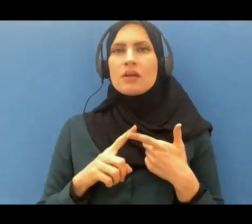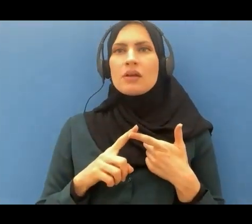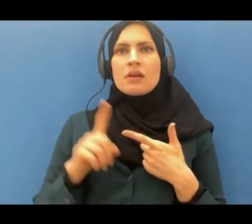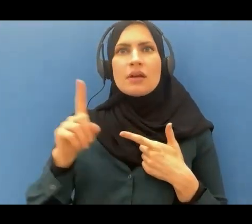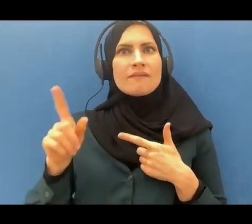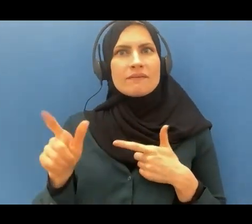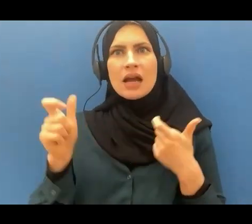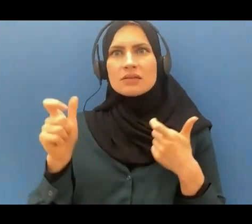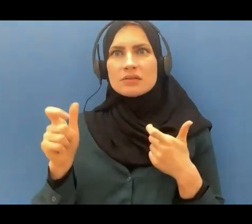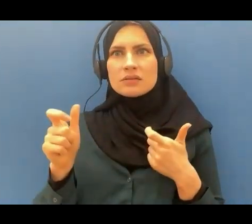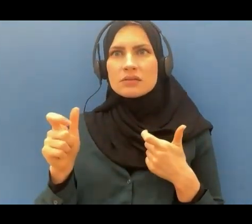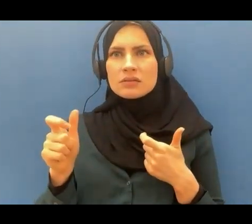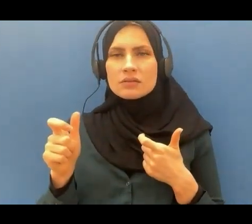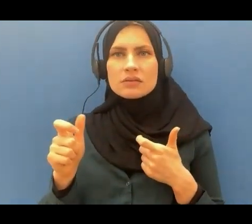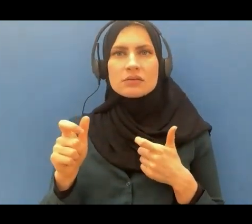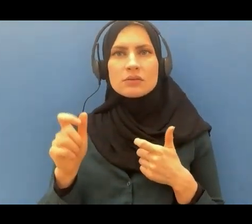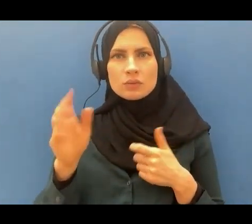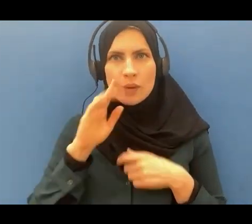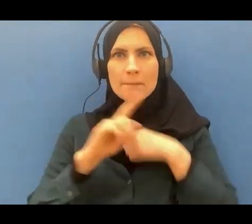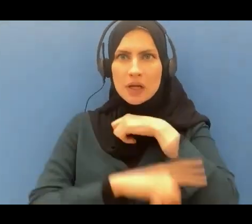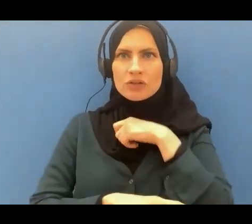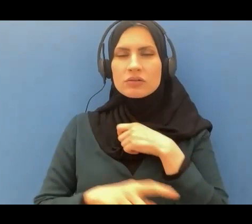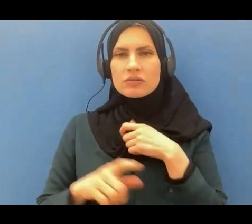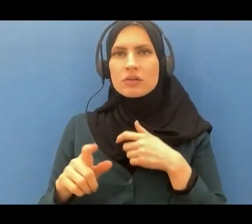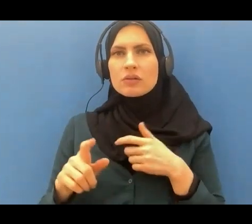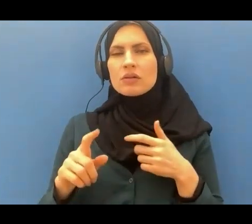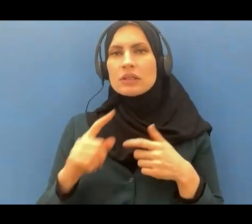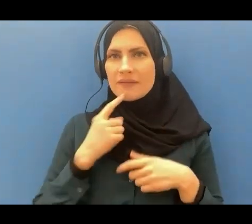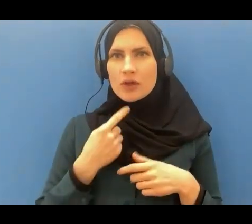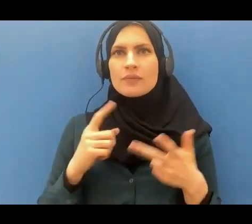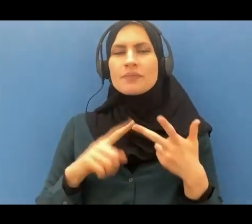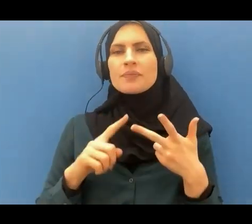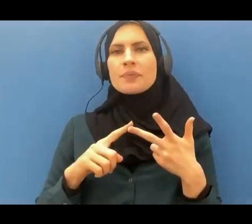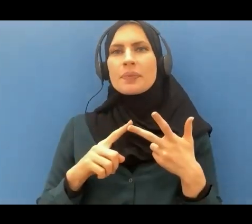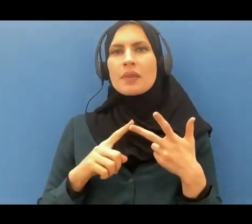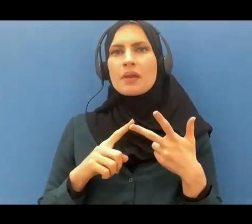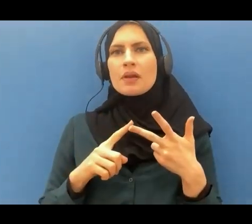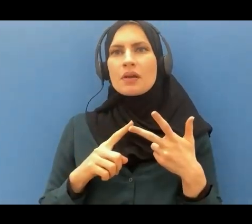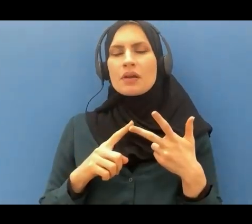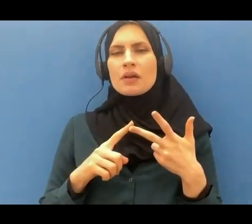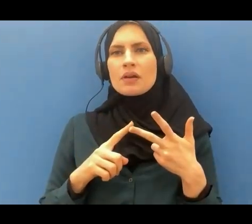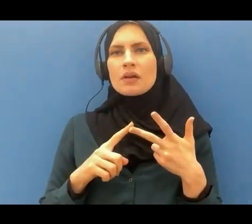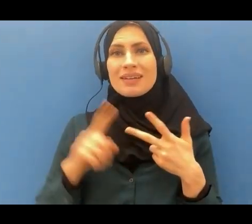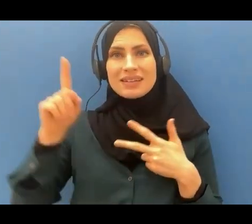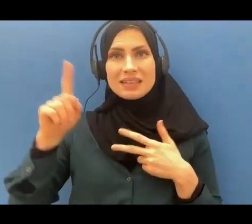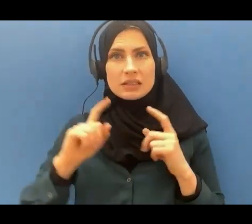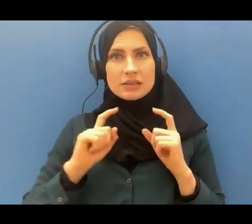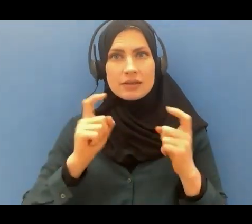seek punishment and he is the one that bestows all favors